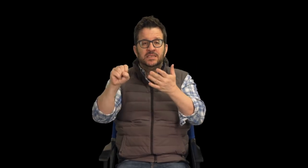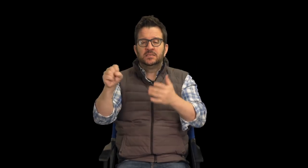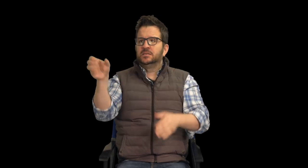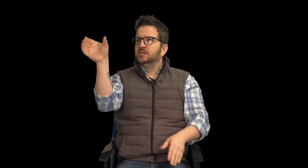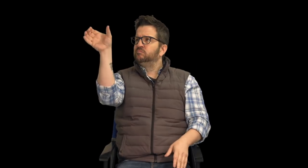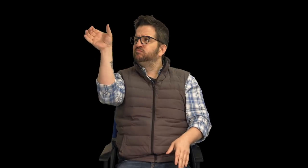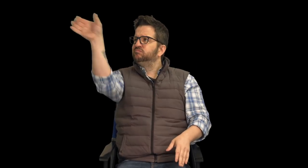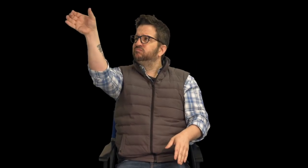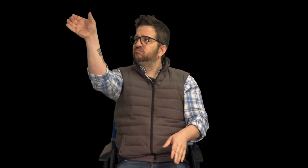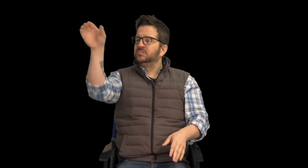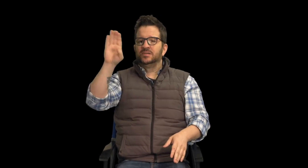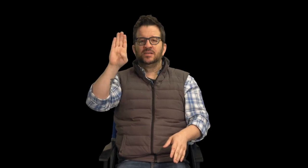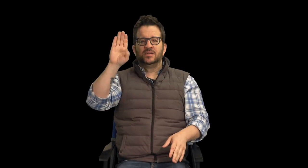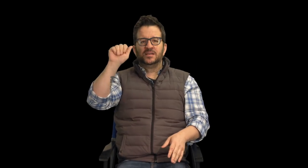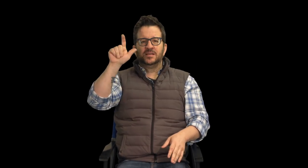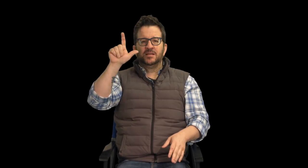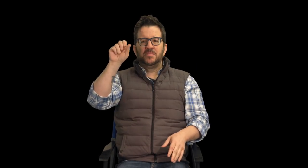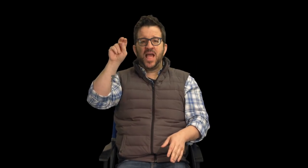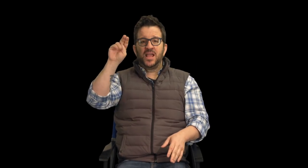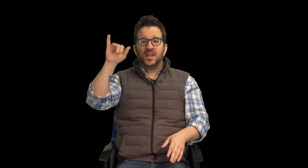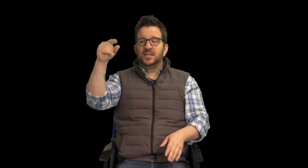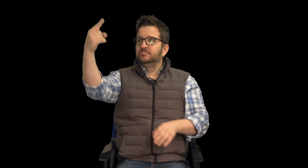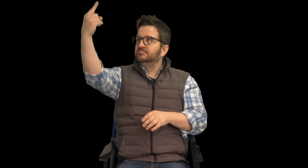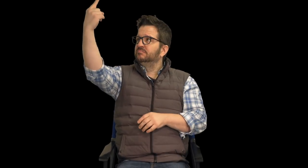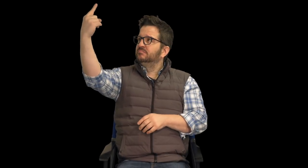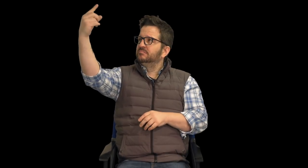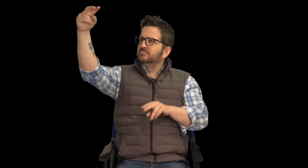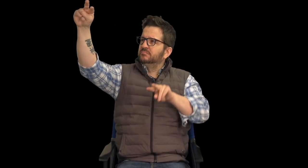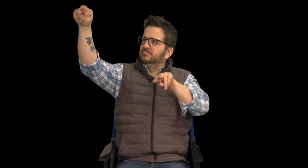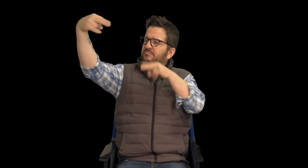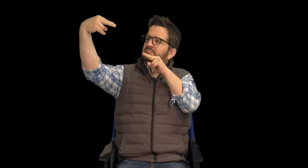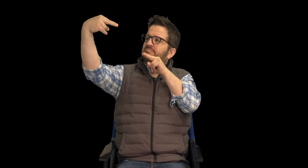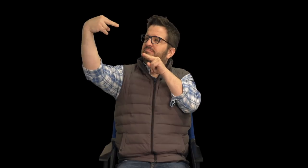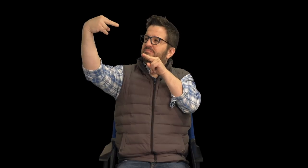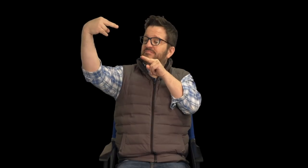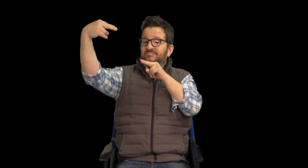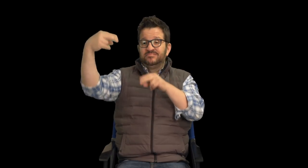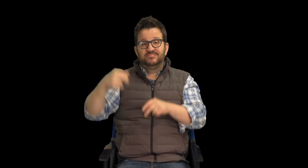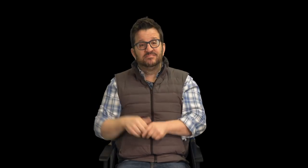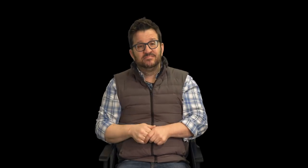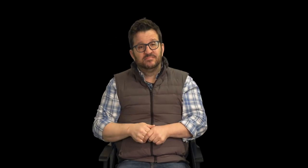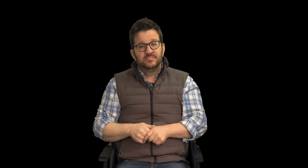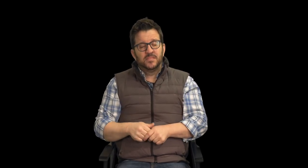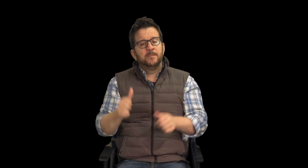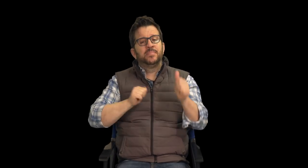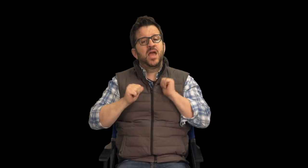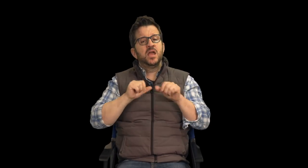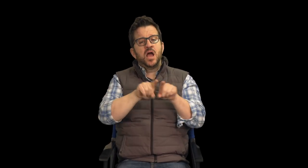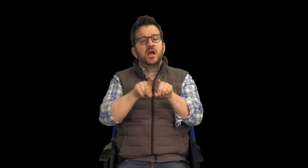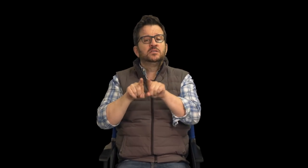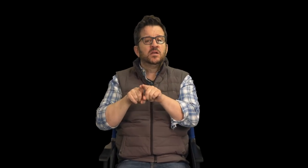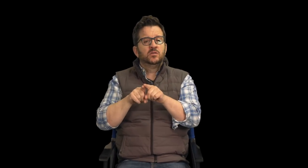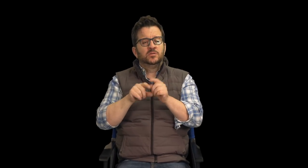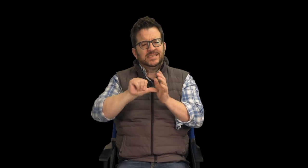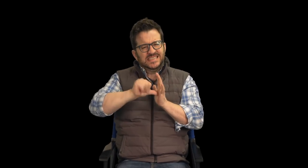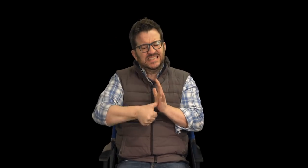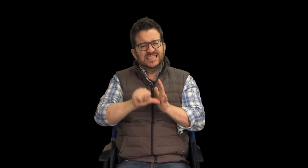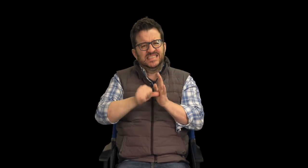The famous balcony scene is also staged as a visual encounter. The plot also relies